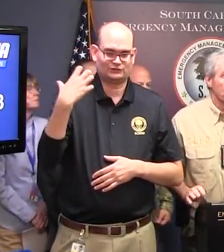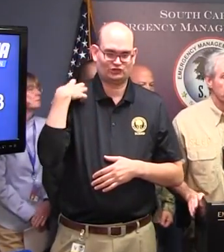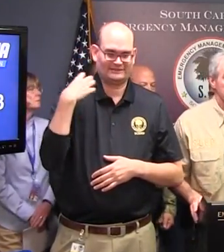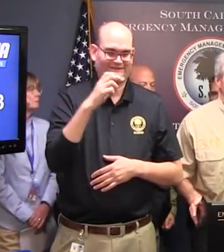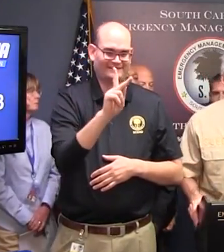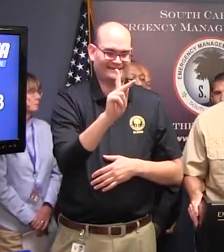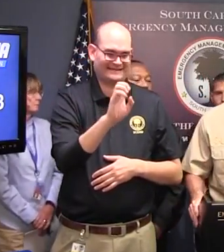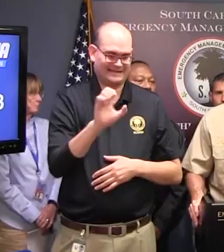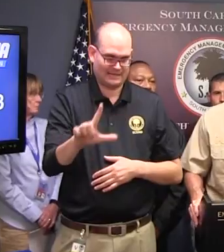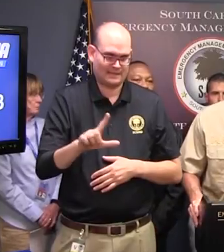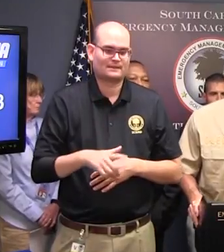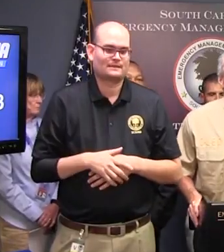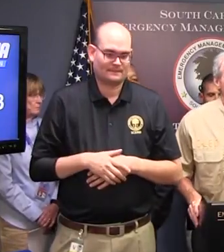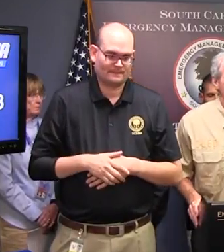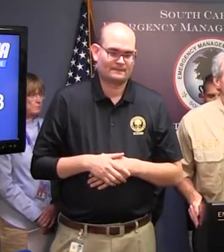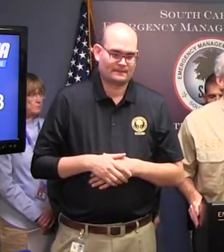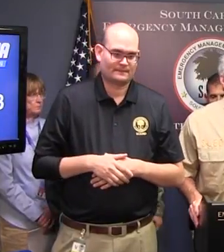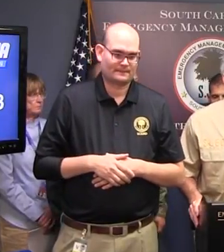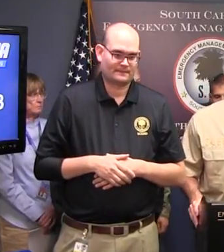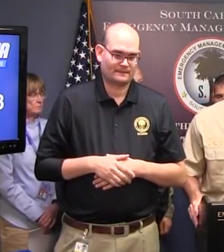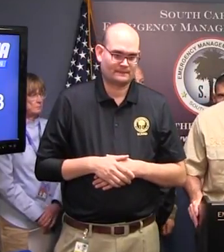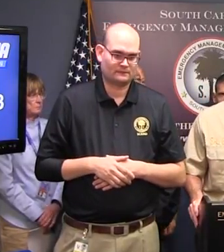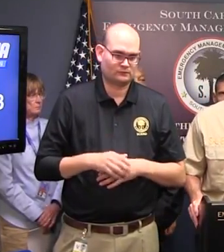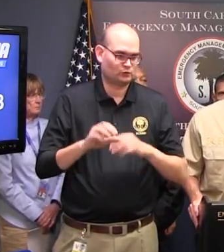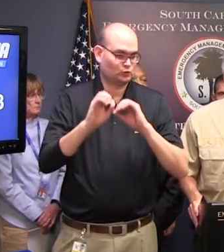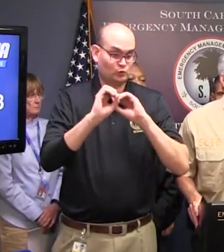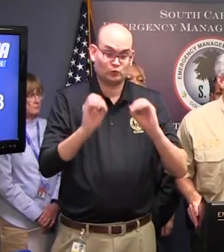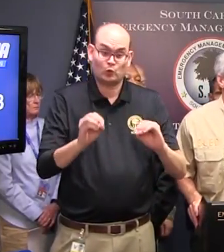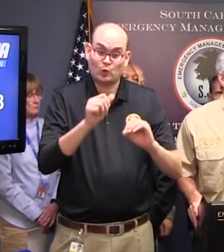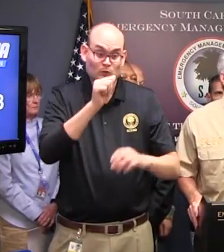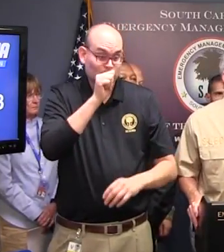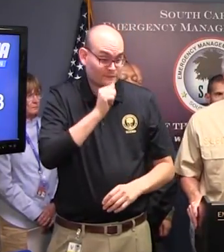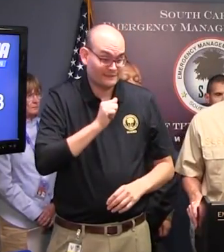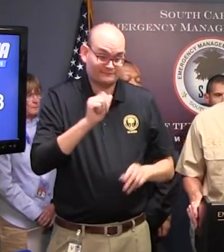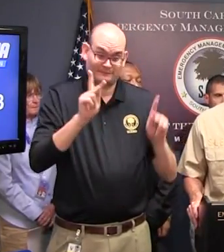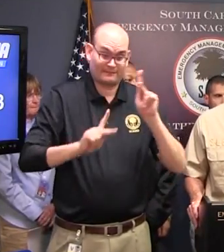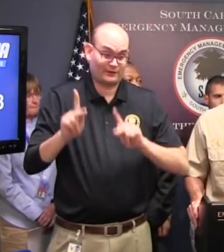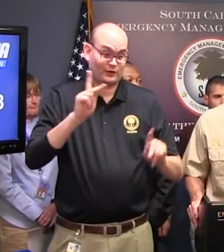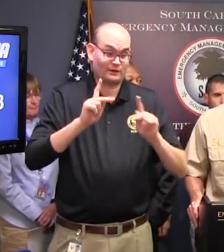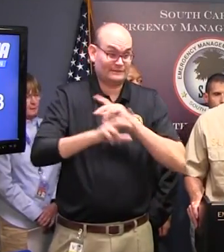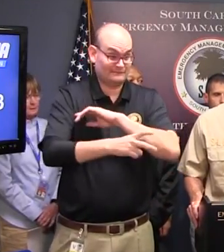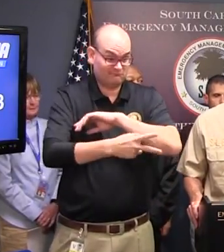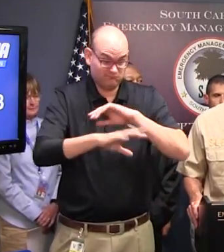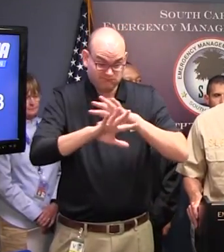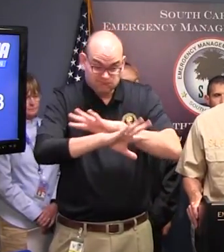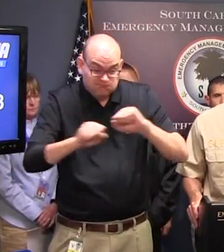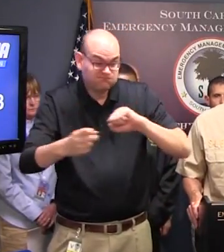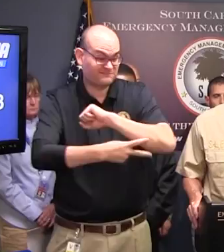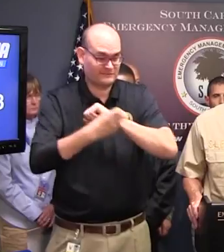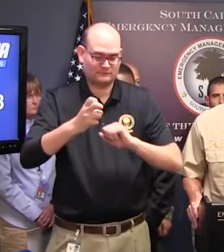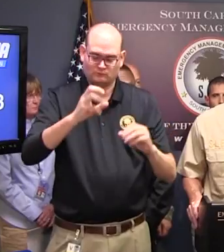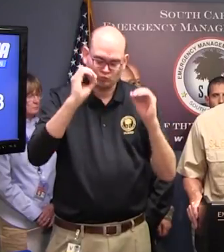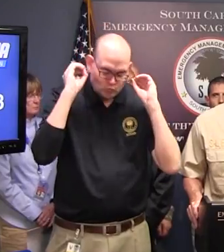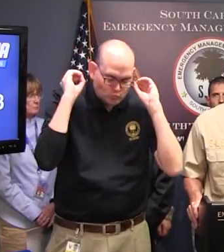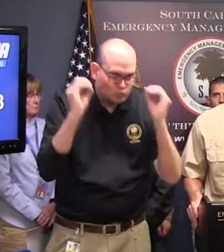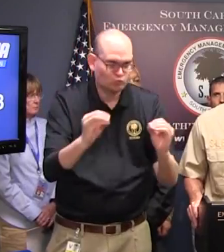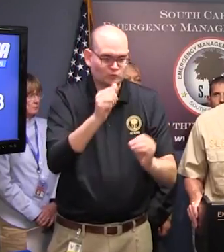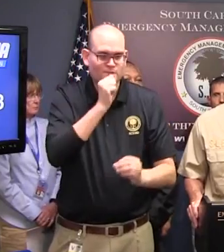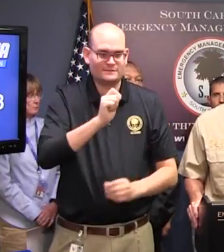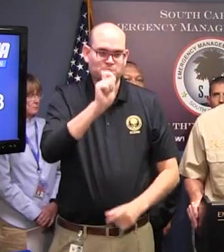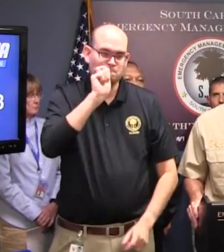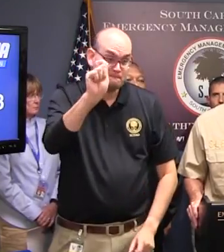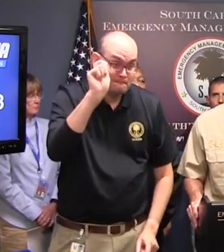As the Governor said, there will be no tolerance for folks trying to take advantage of those areas that have been evacuated. We have